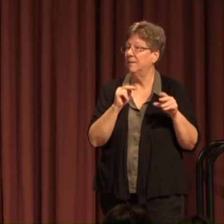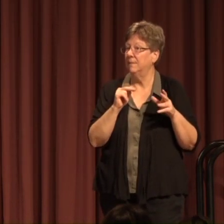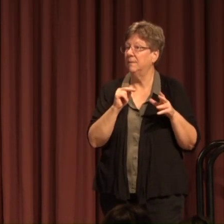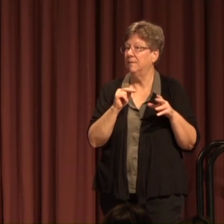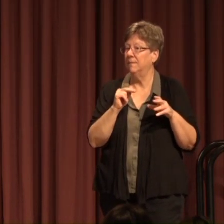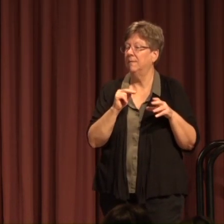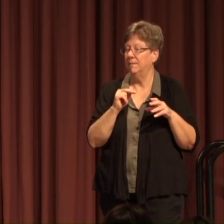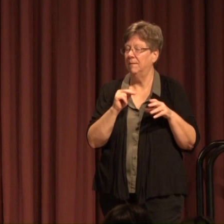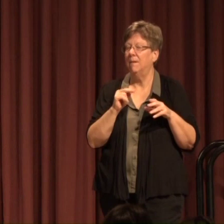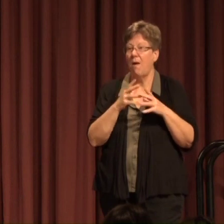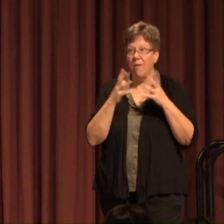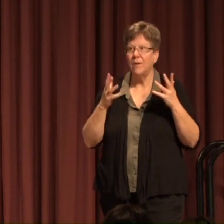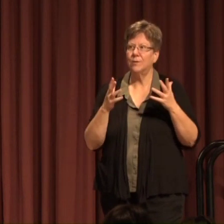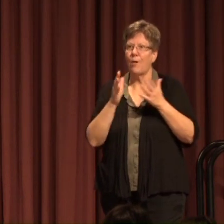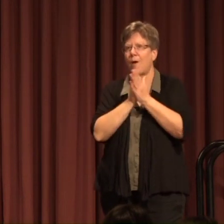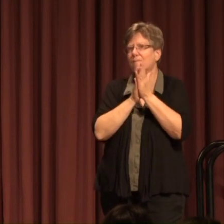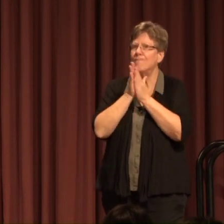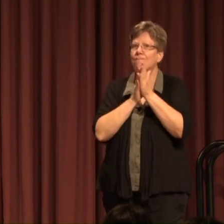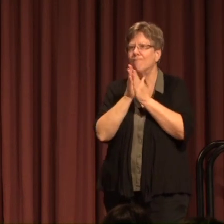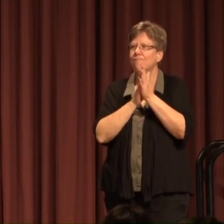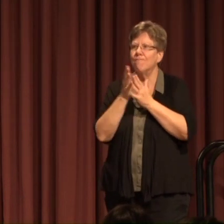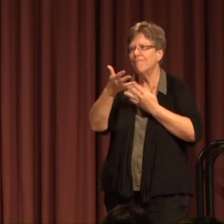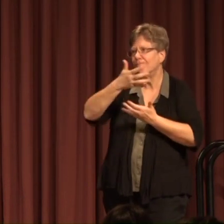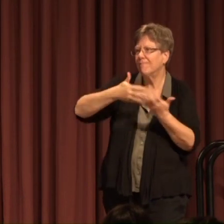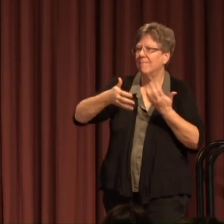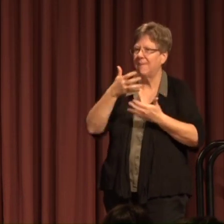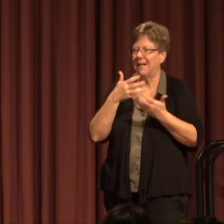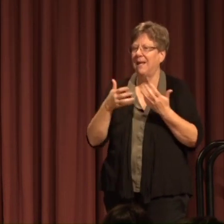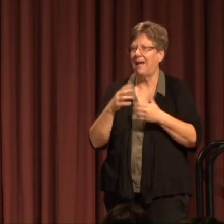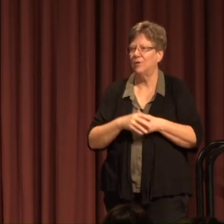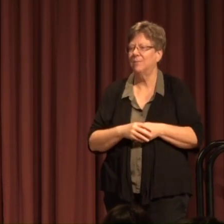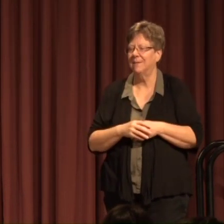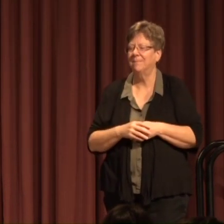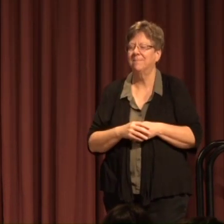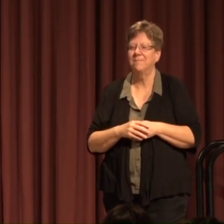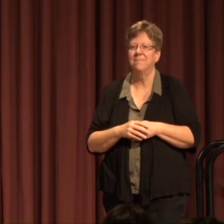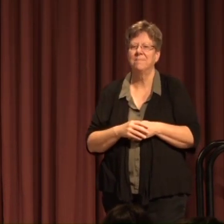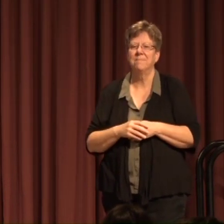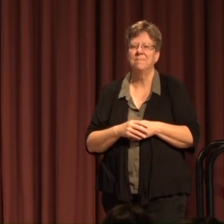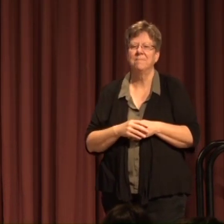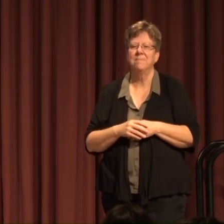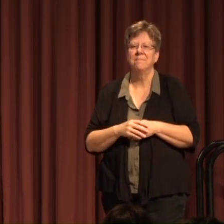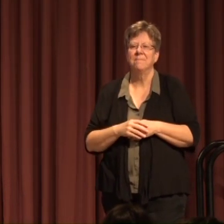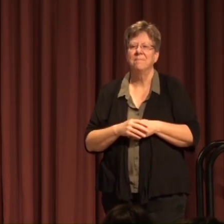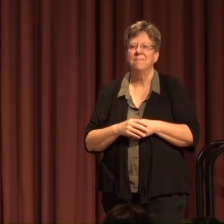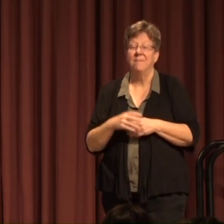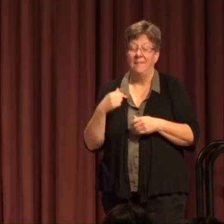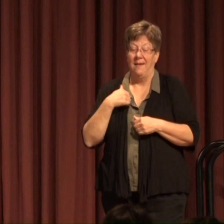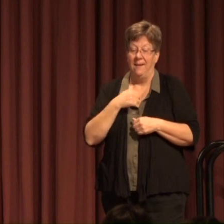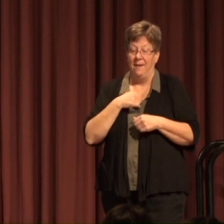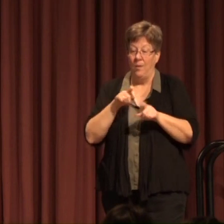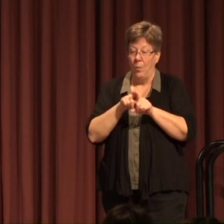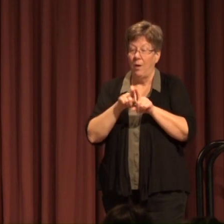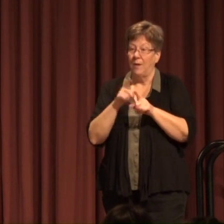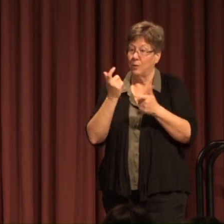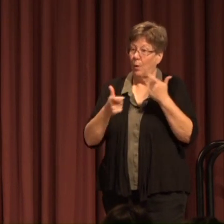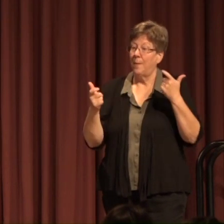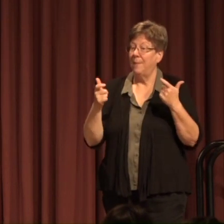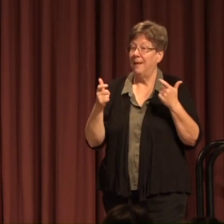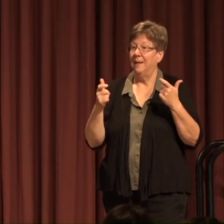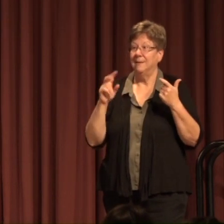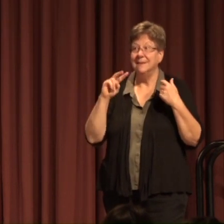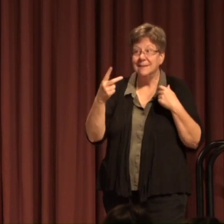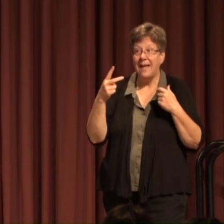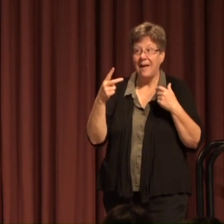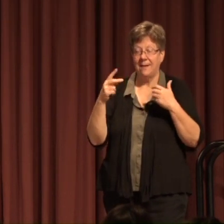There is a lot of energy and engagement There We are also A big second challenge